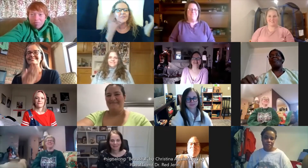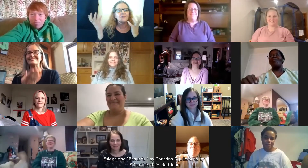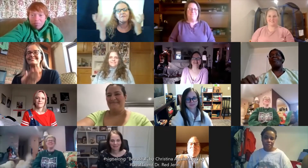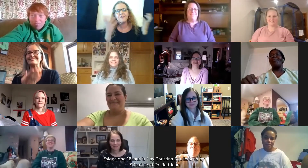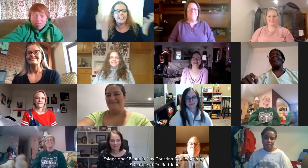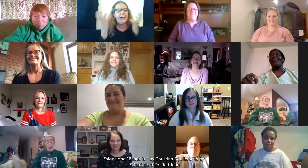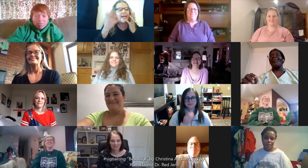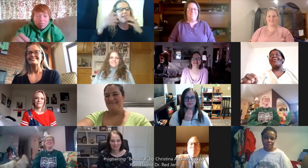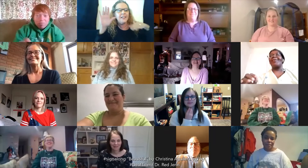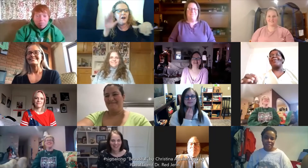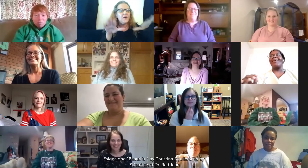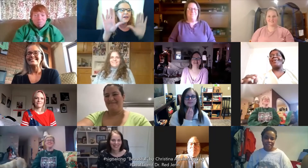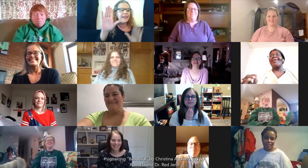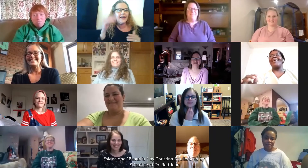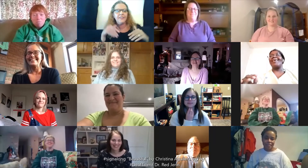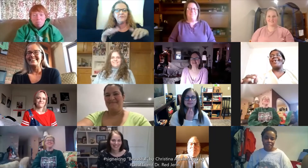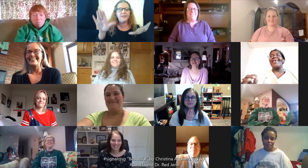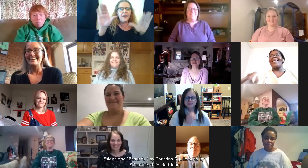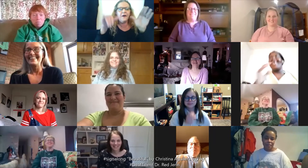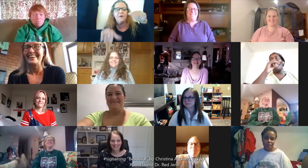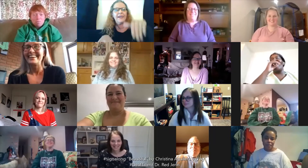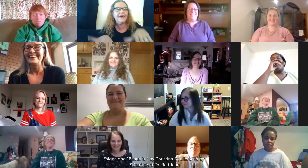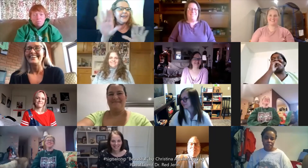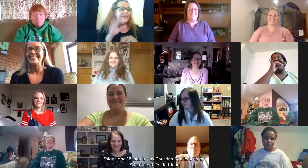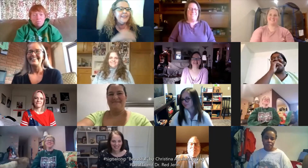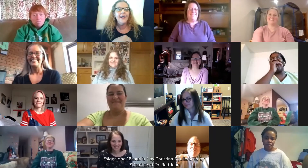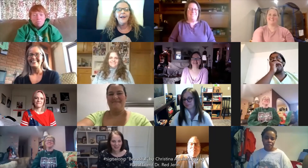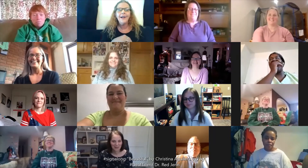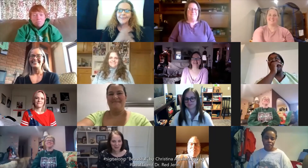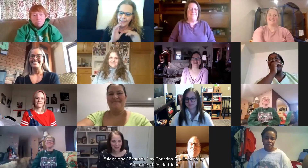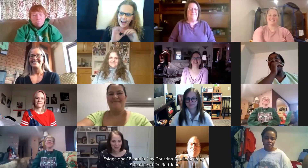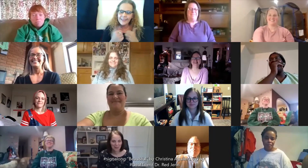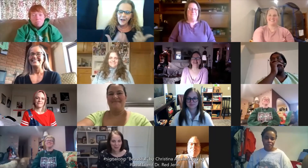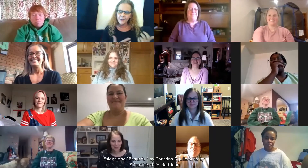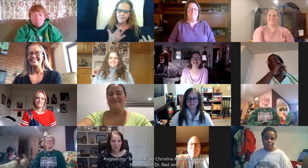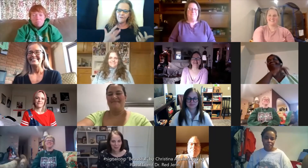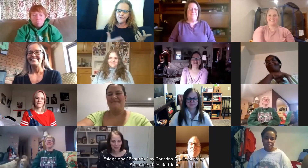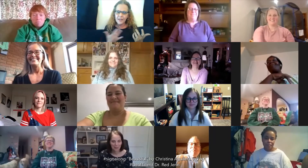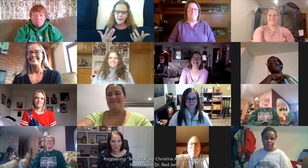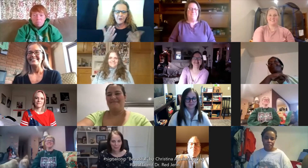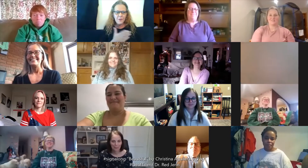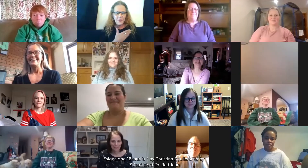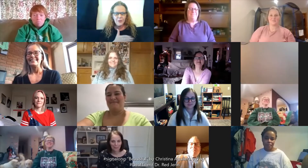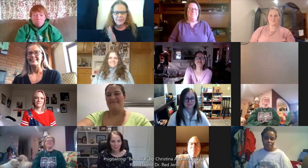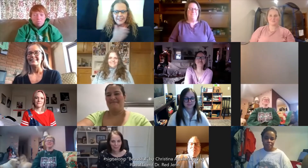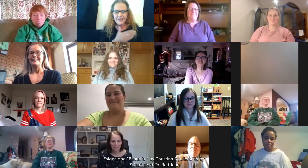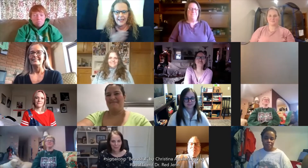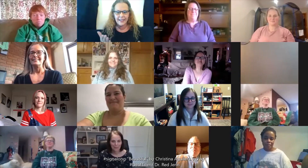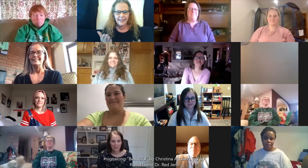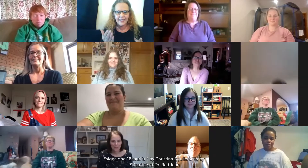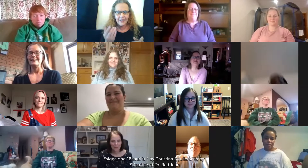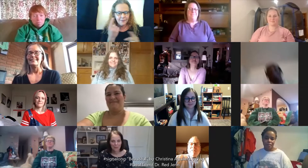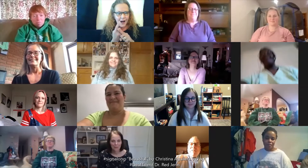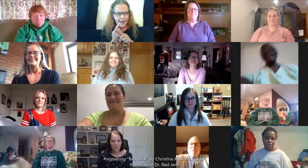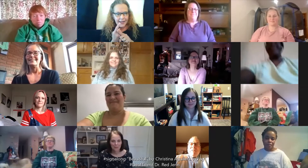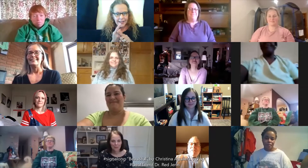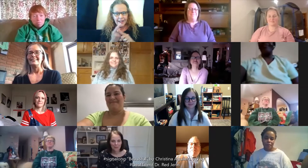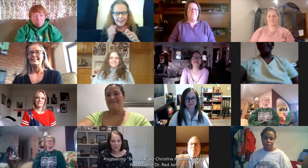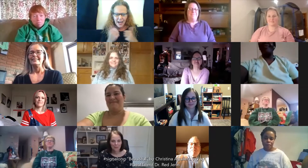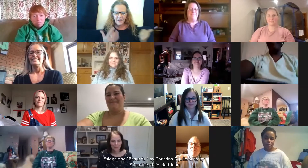riffing and going and flowing see that's how you feel music right it's how you